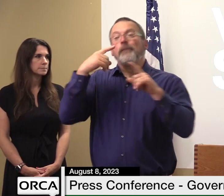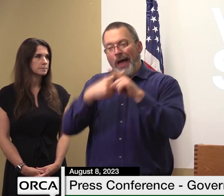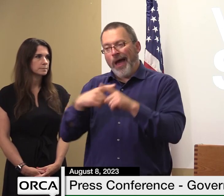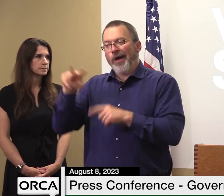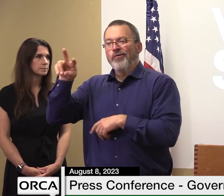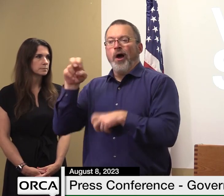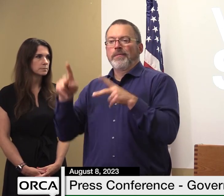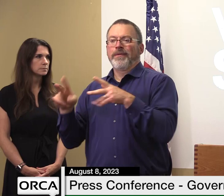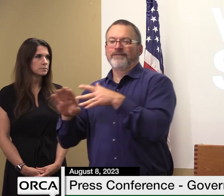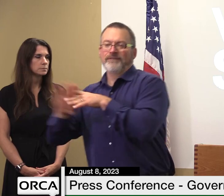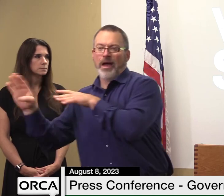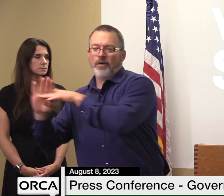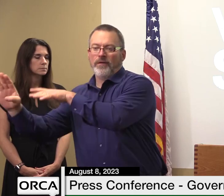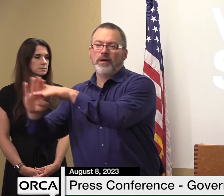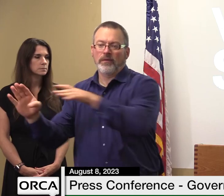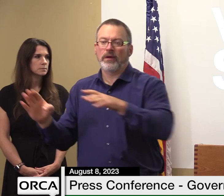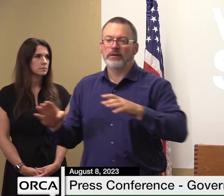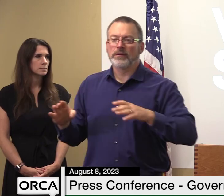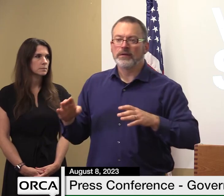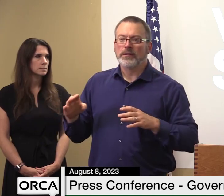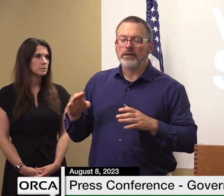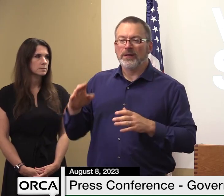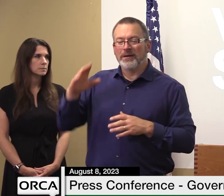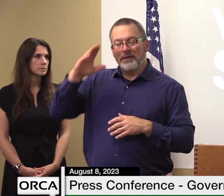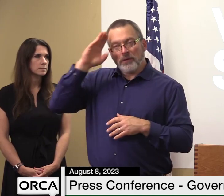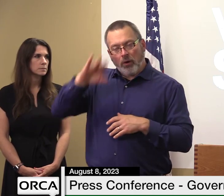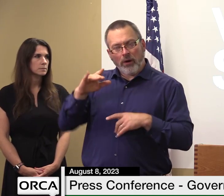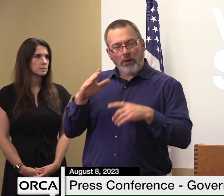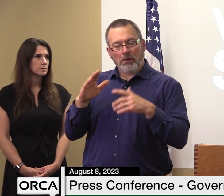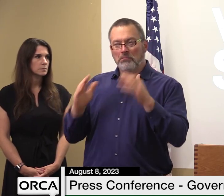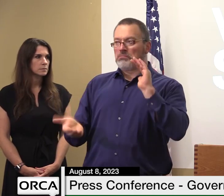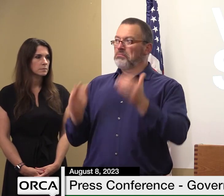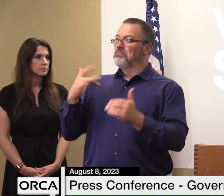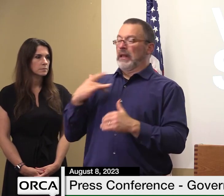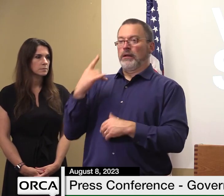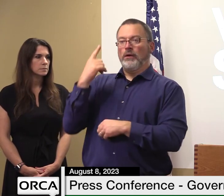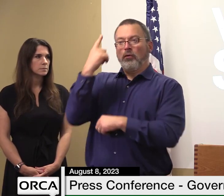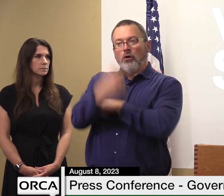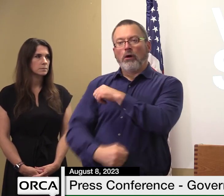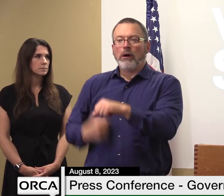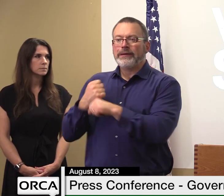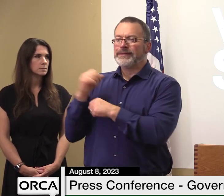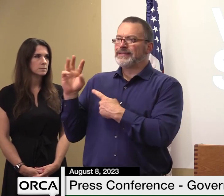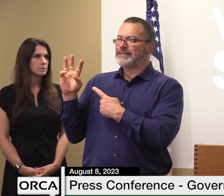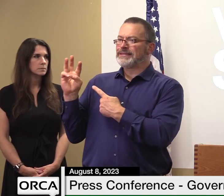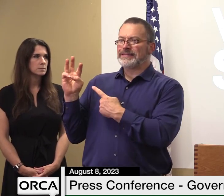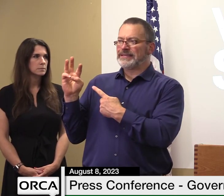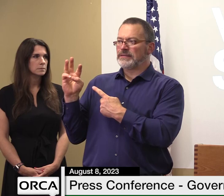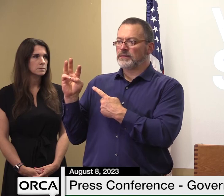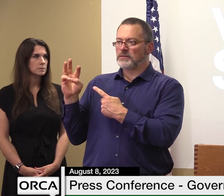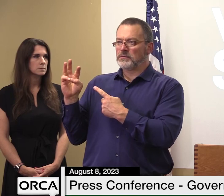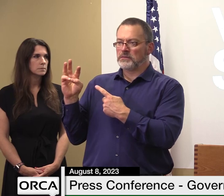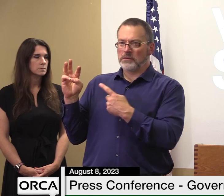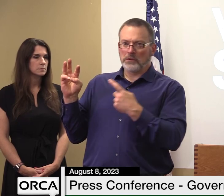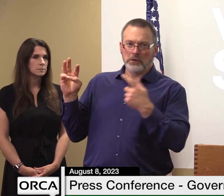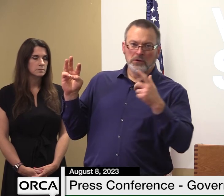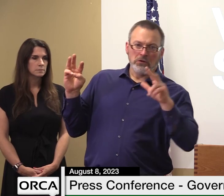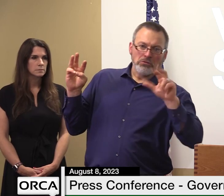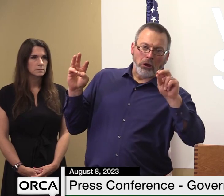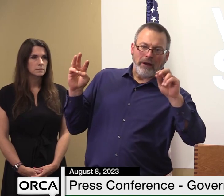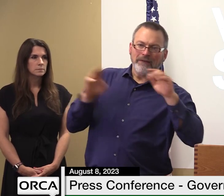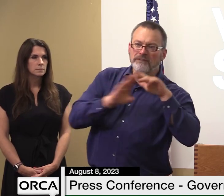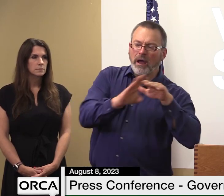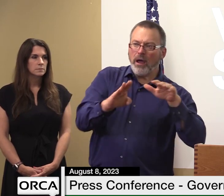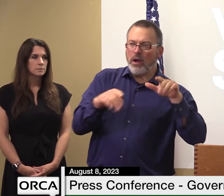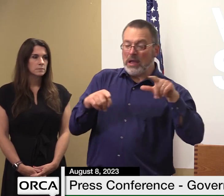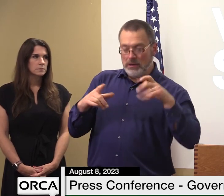approximately six or so rescues and approximately 30 evacuations during the same time frame in the past